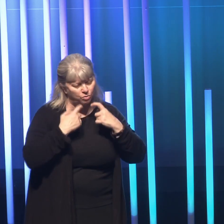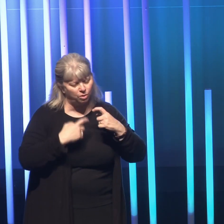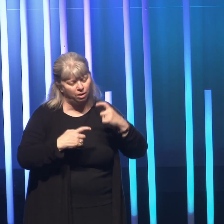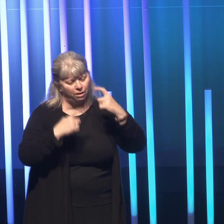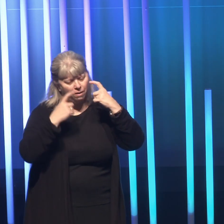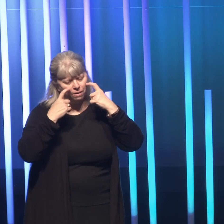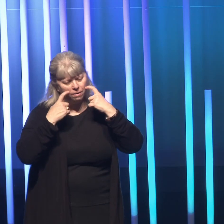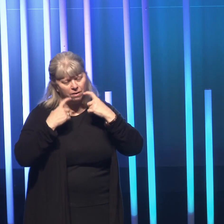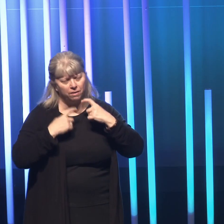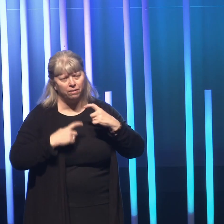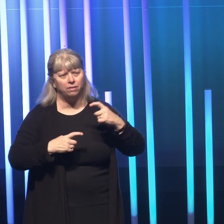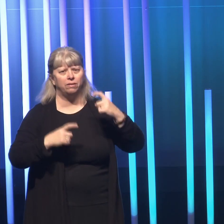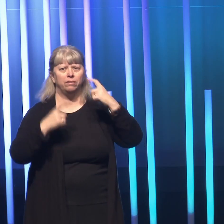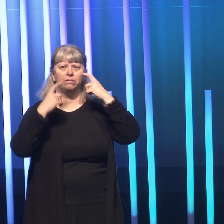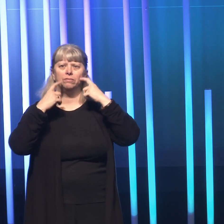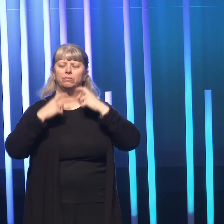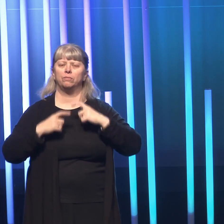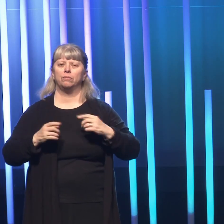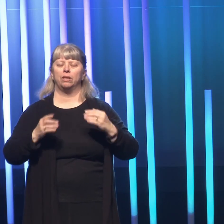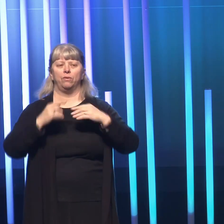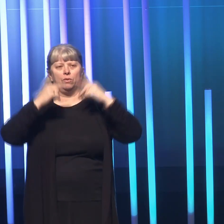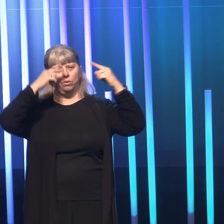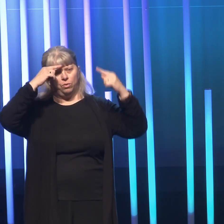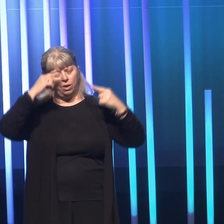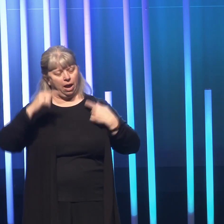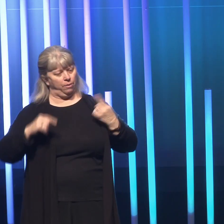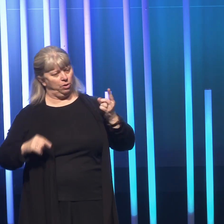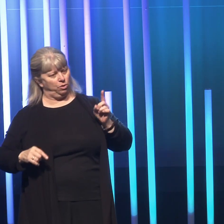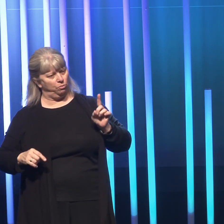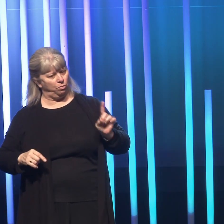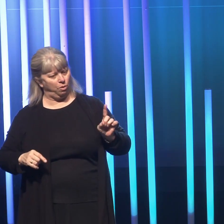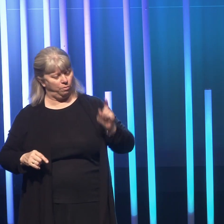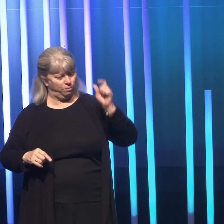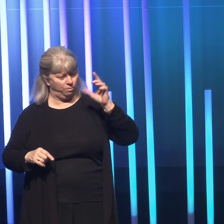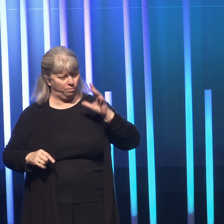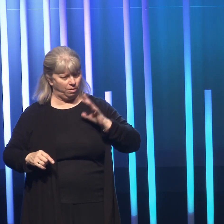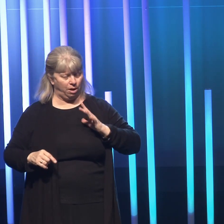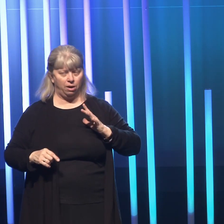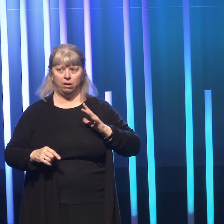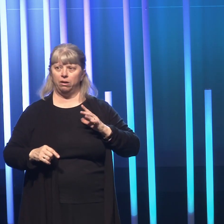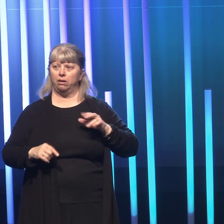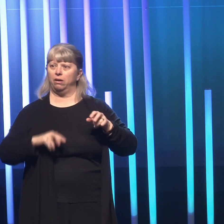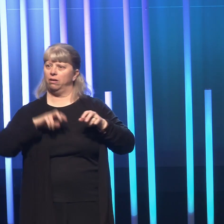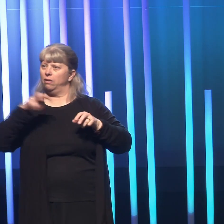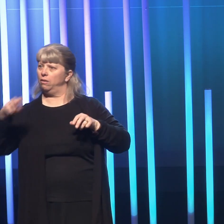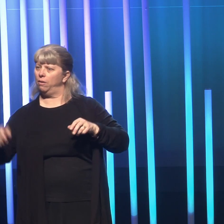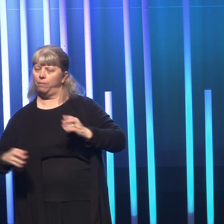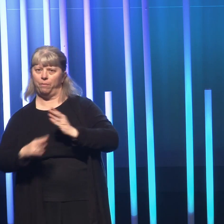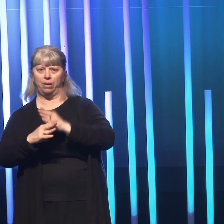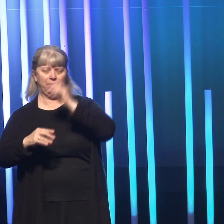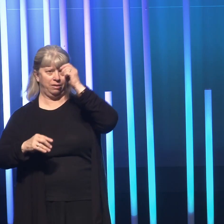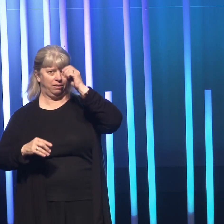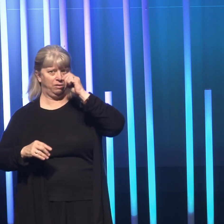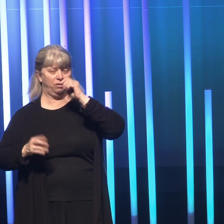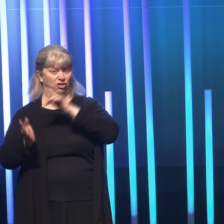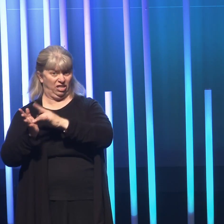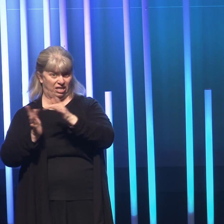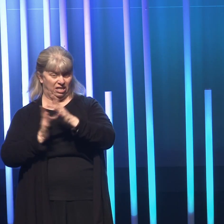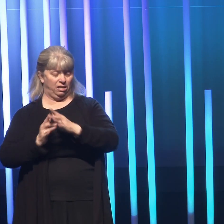crying. And in the event of the replay, I was approaching the body, came off the bus. When Jesus put his